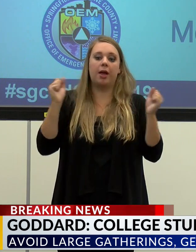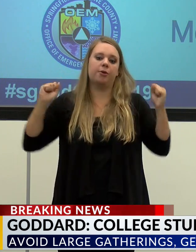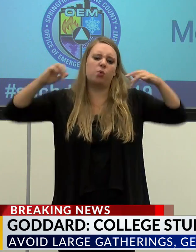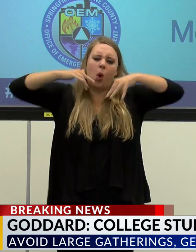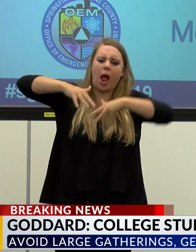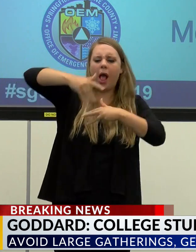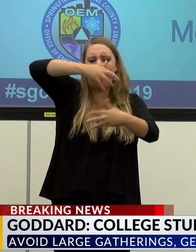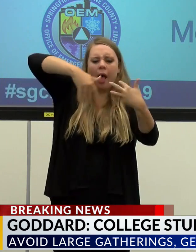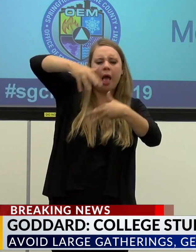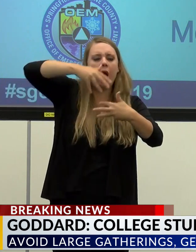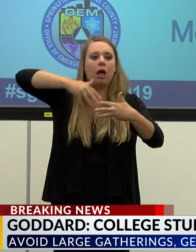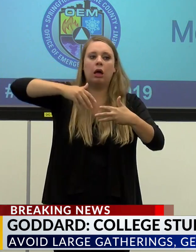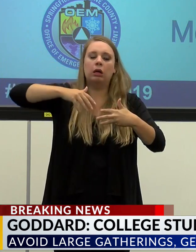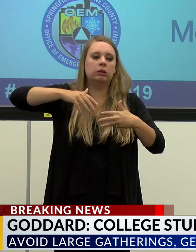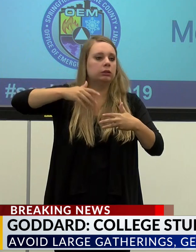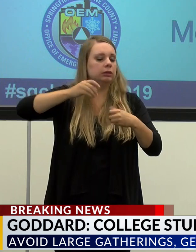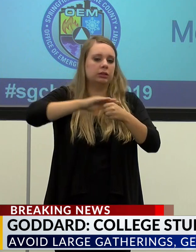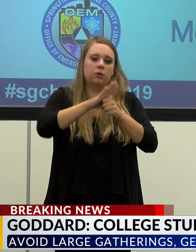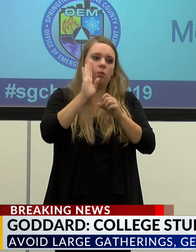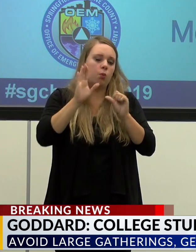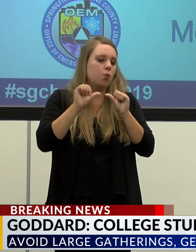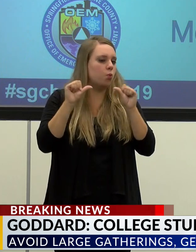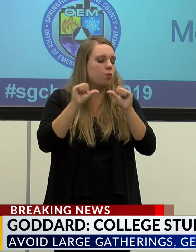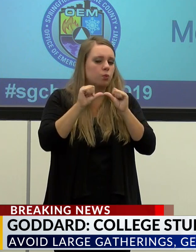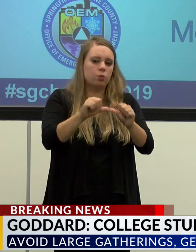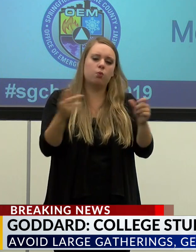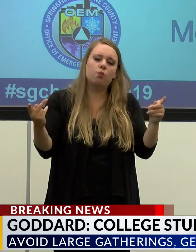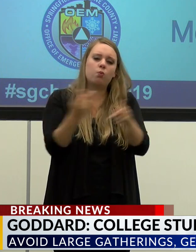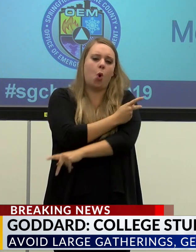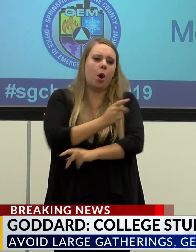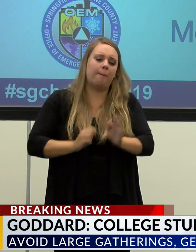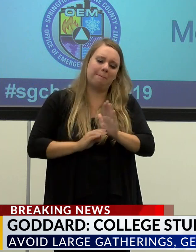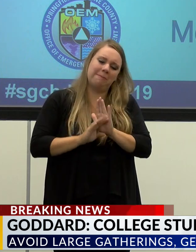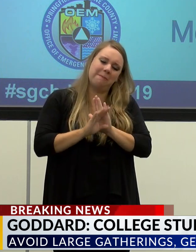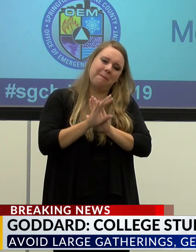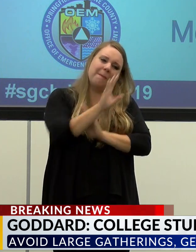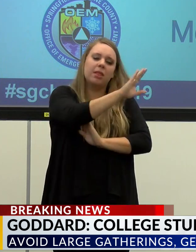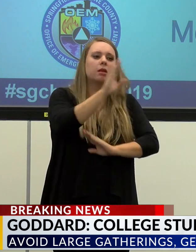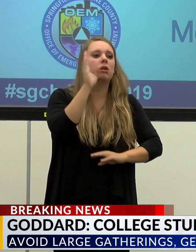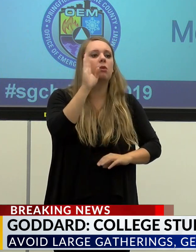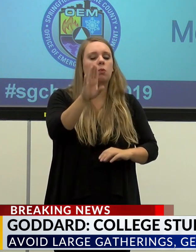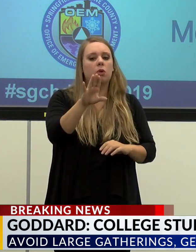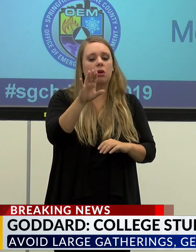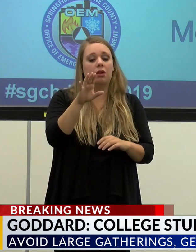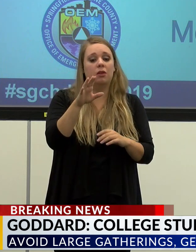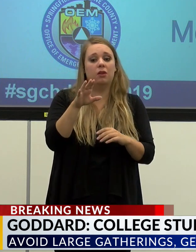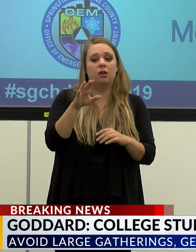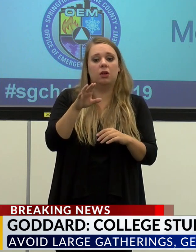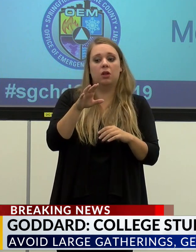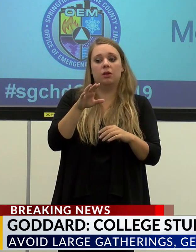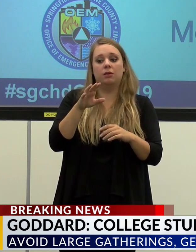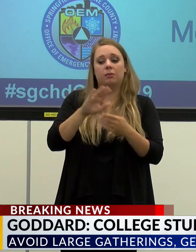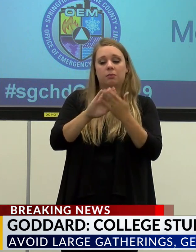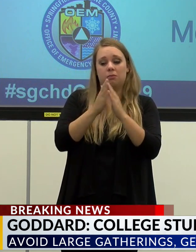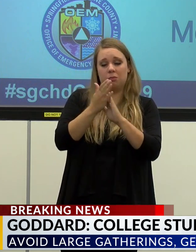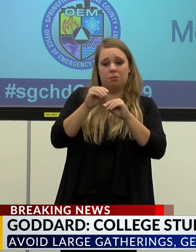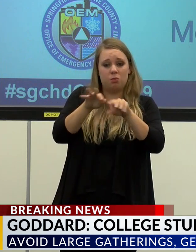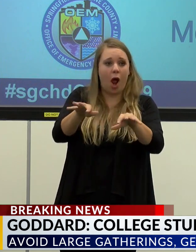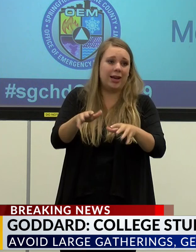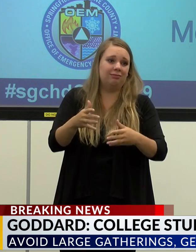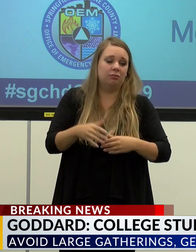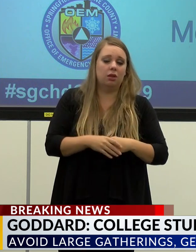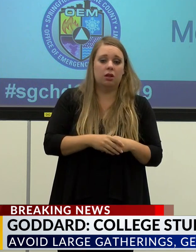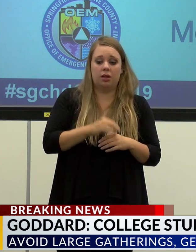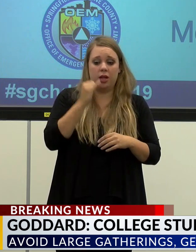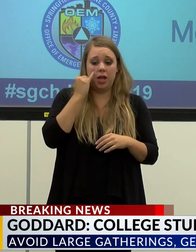together, this disease will keep spreading. It's going to continue to seek out our vulnerabilities. If we don't